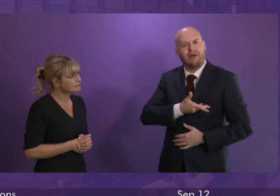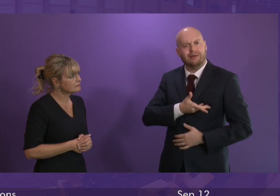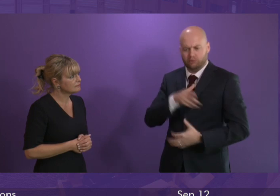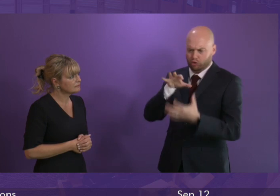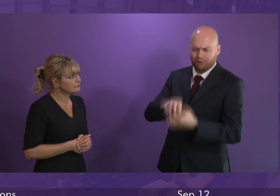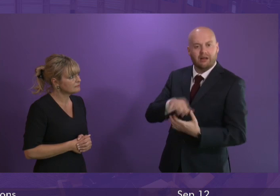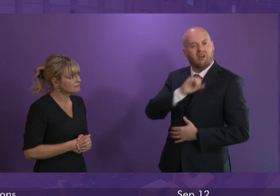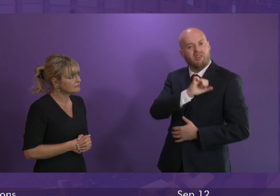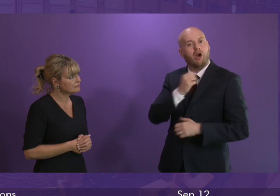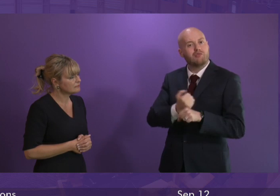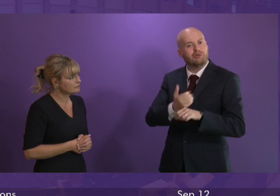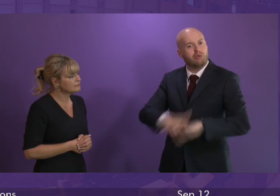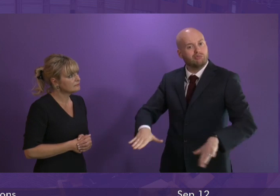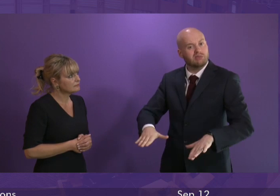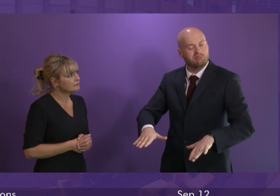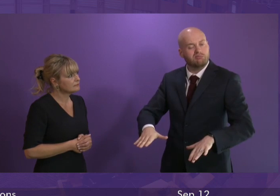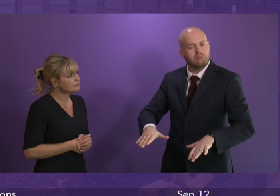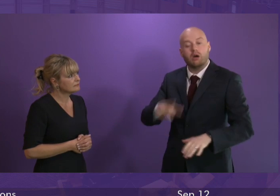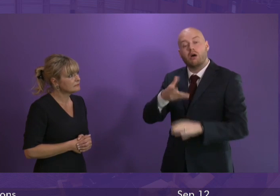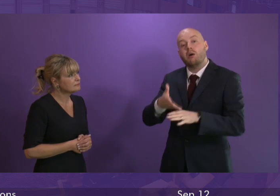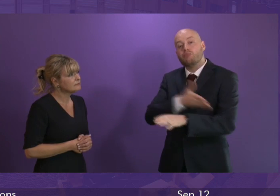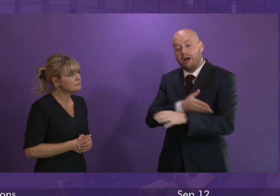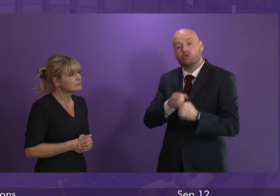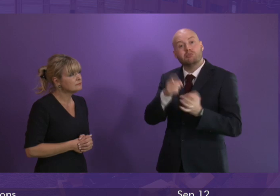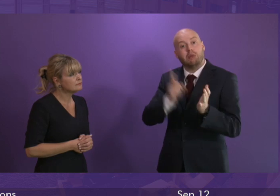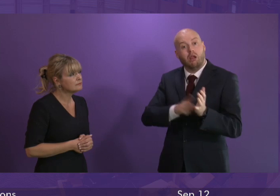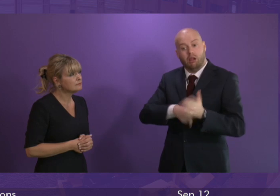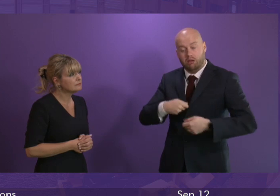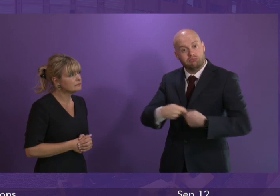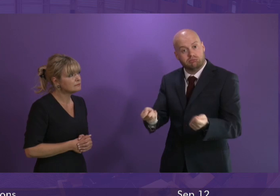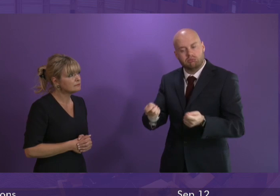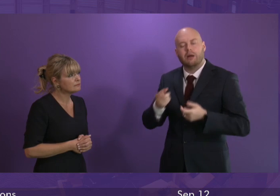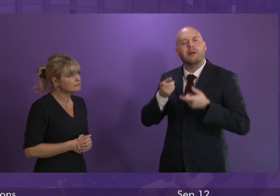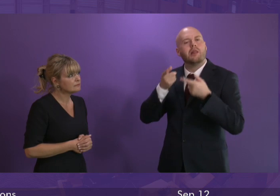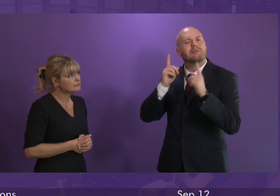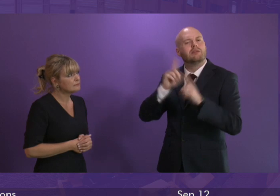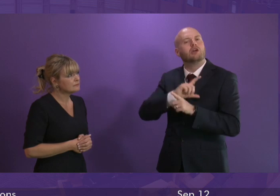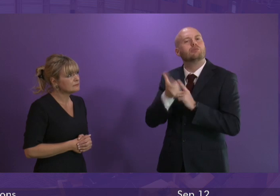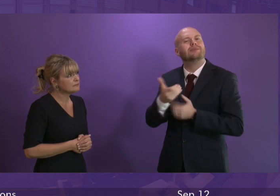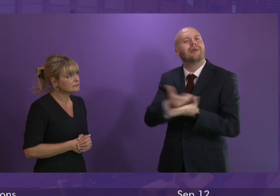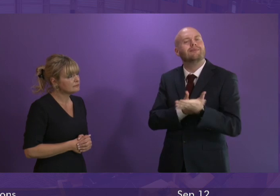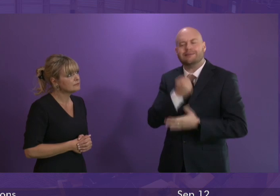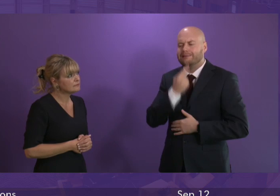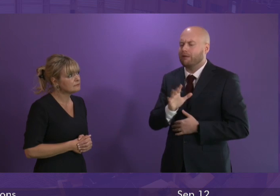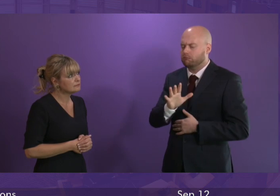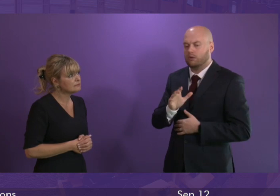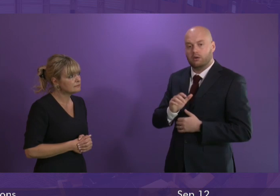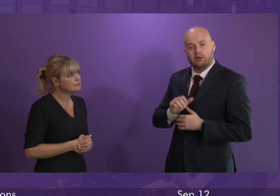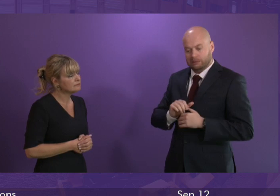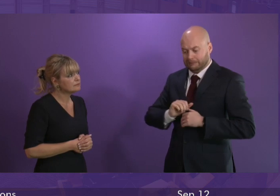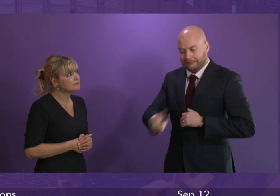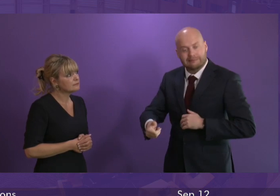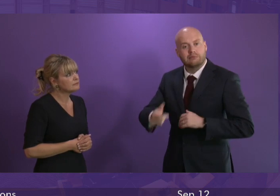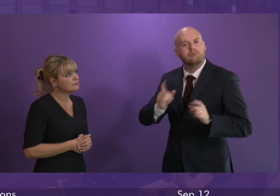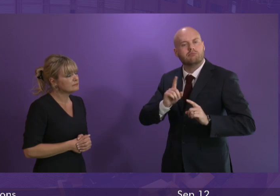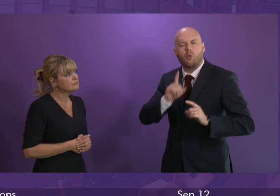three other occasions in this chamber prior to the bill's publication the Minister for Community Safety had advised that next steps in regards to